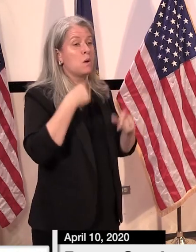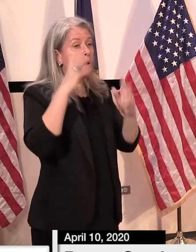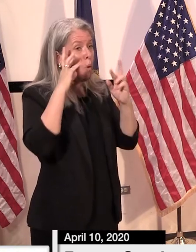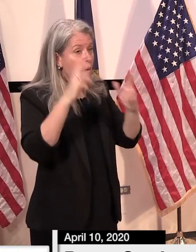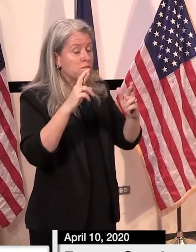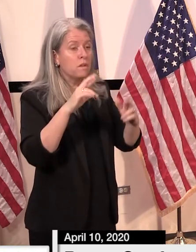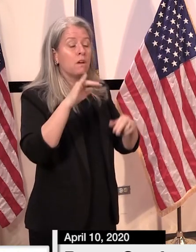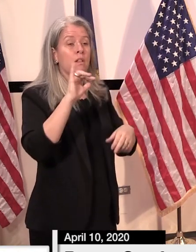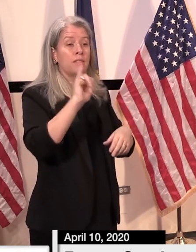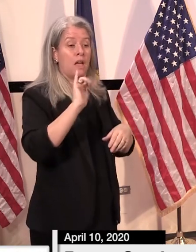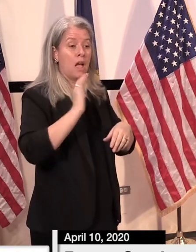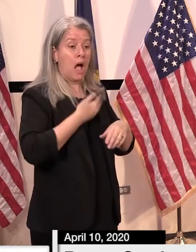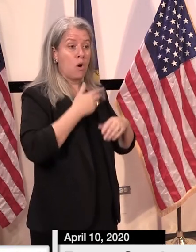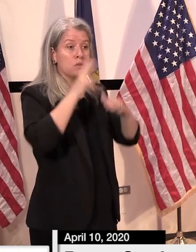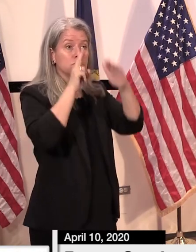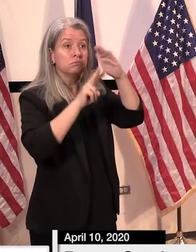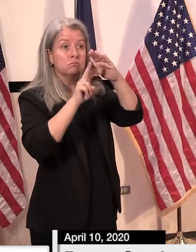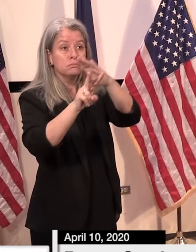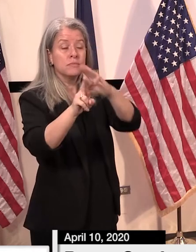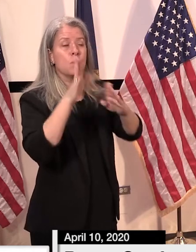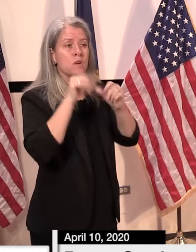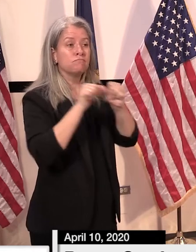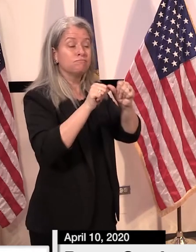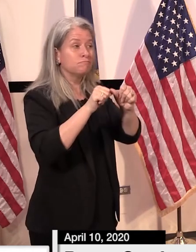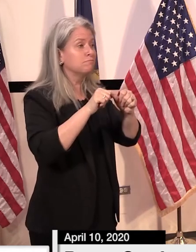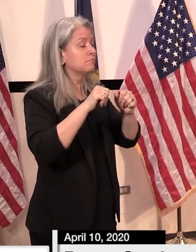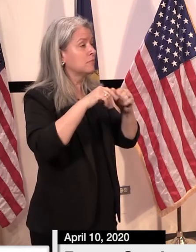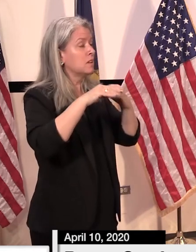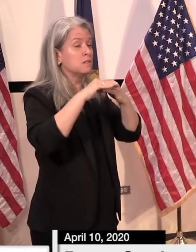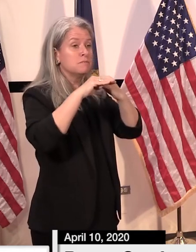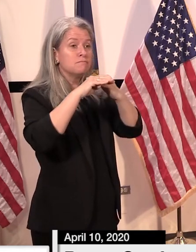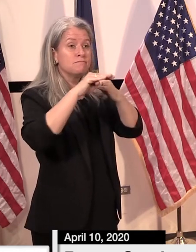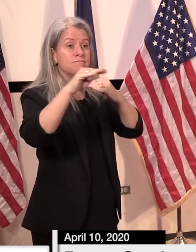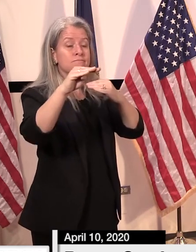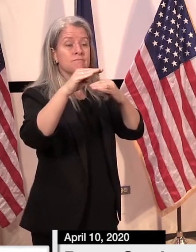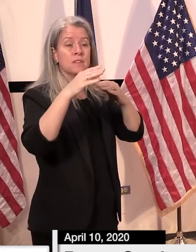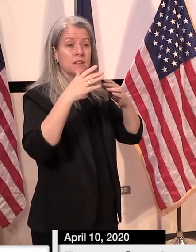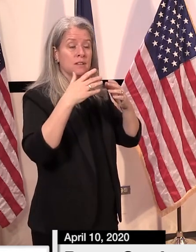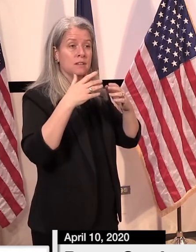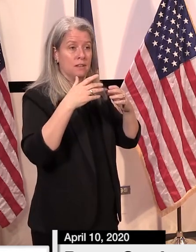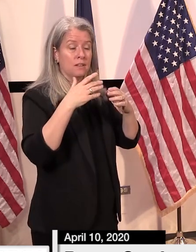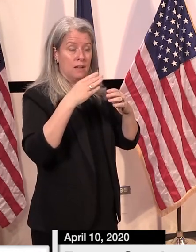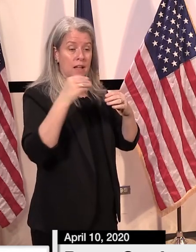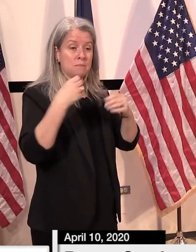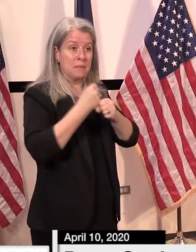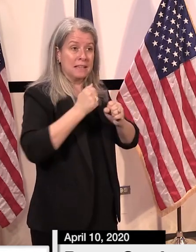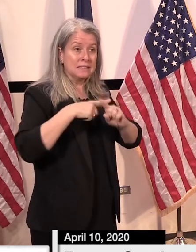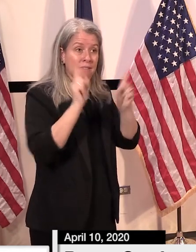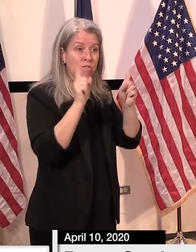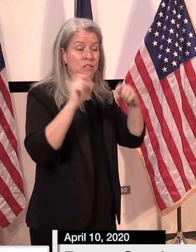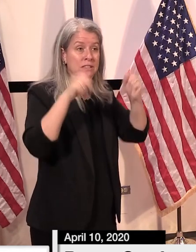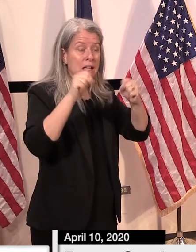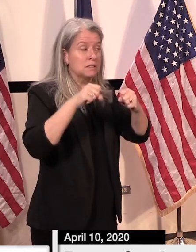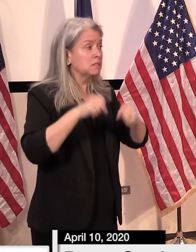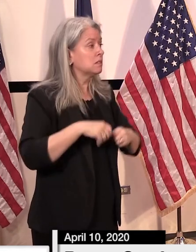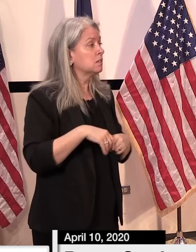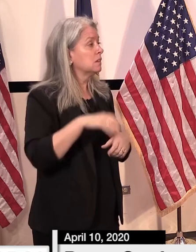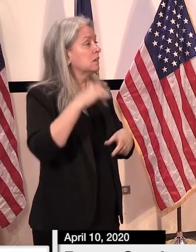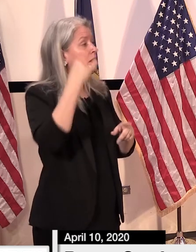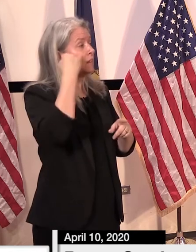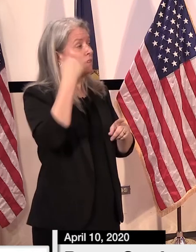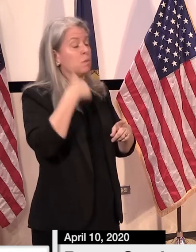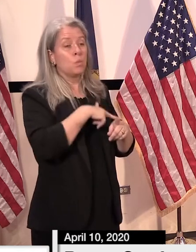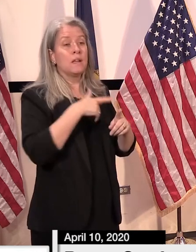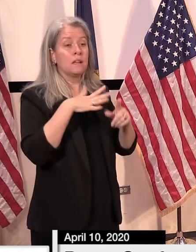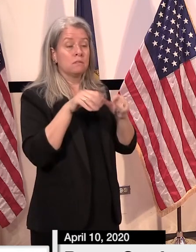going to continue to show uh the positive steps that we've taken are making a difference and uh and so if we continue